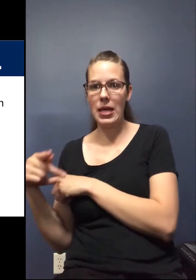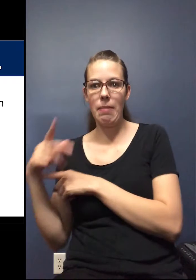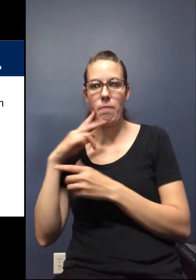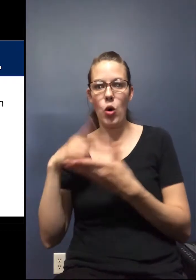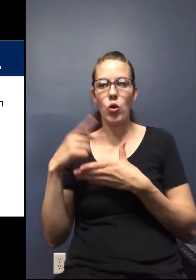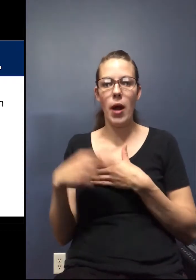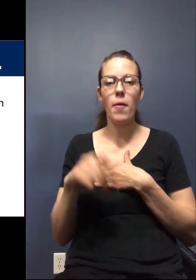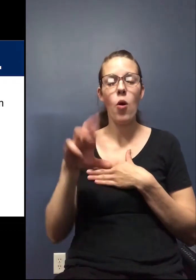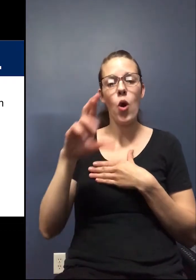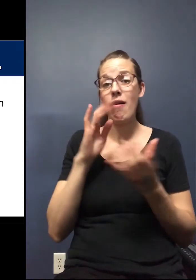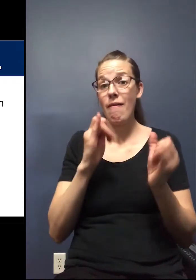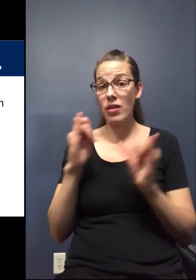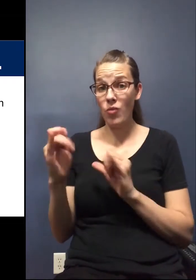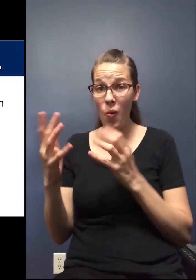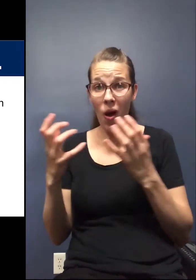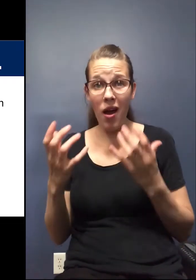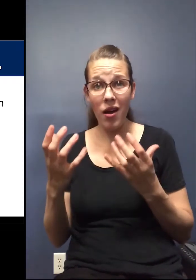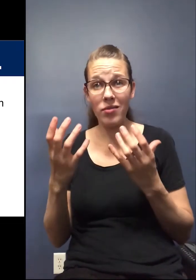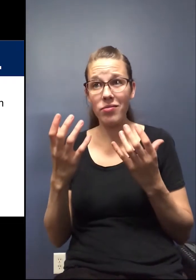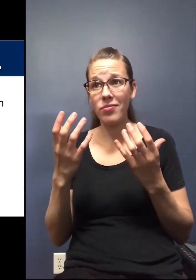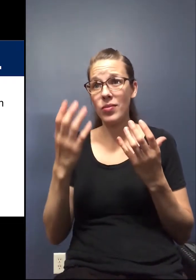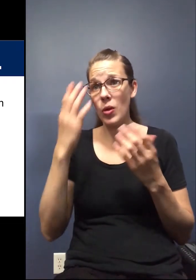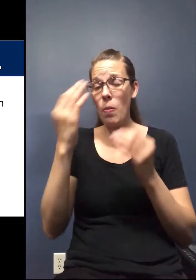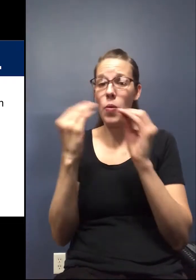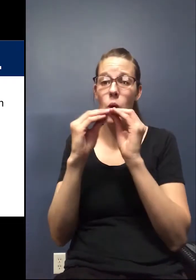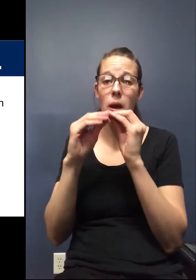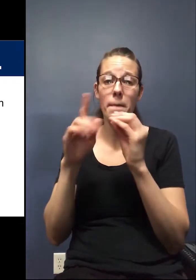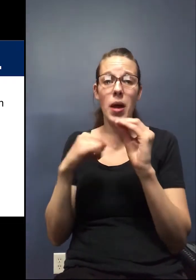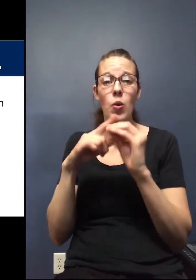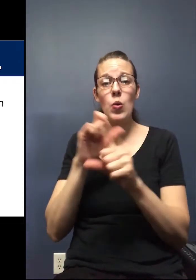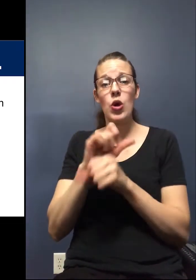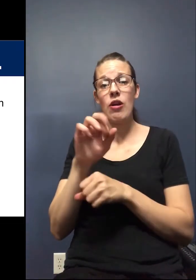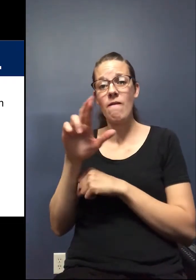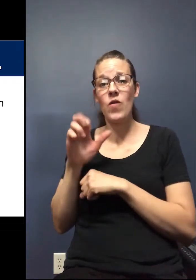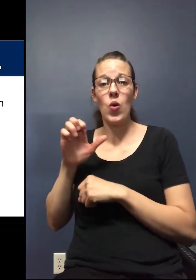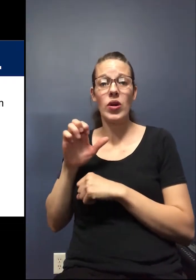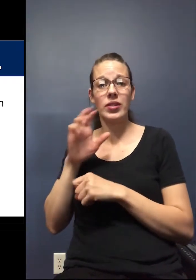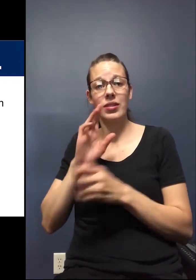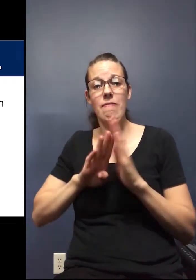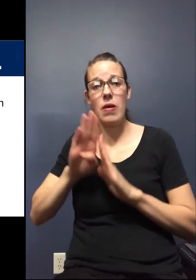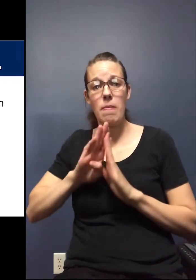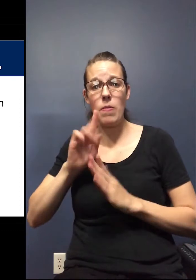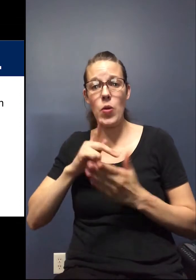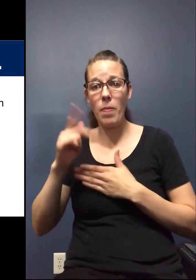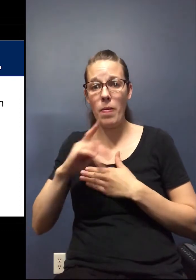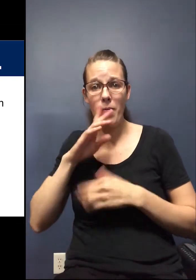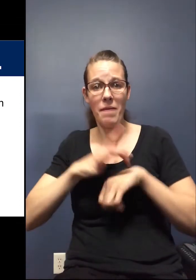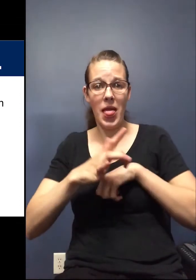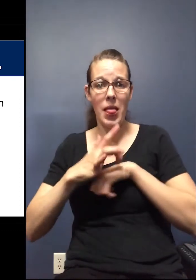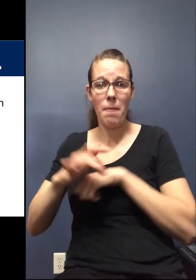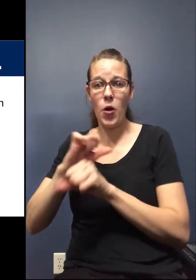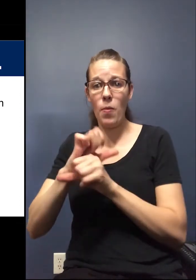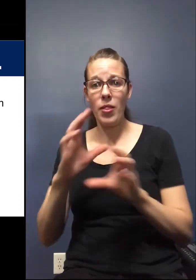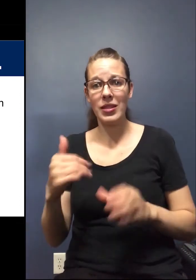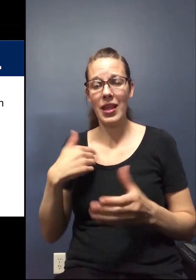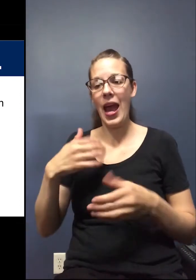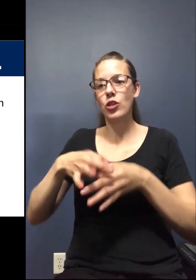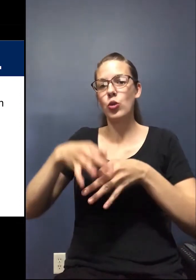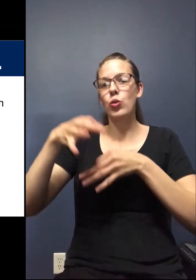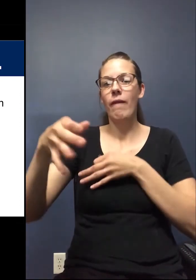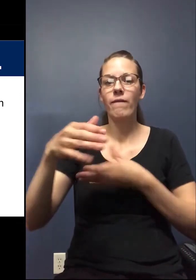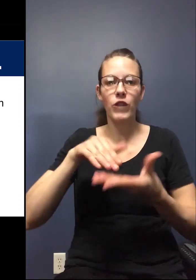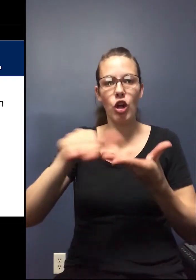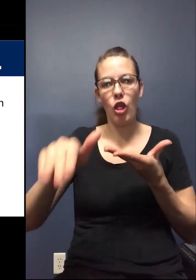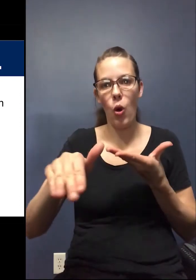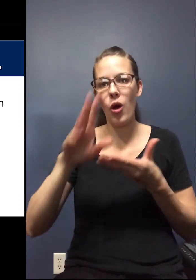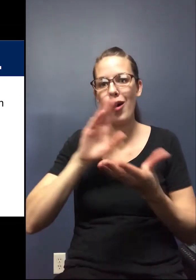or individuals wanting to know about workforce development programs that would be available to their employees that they've had to furlough